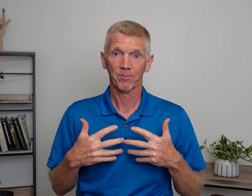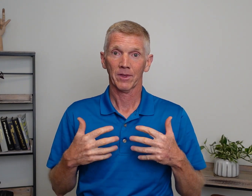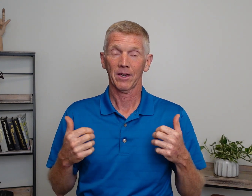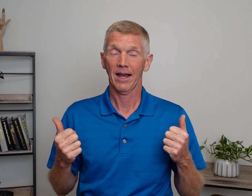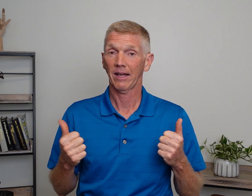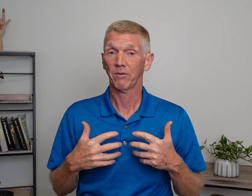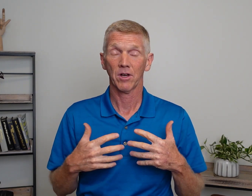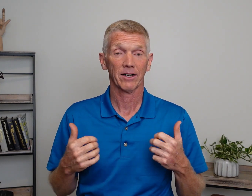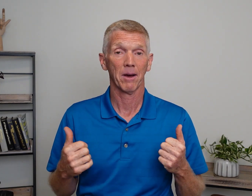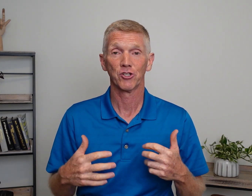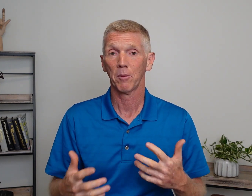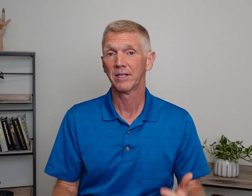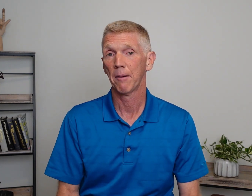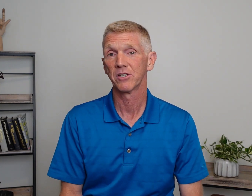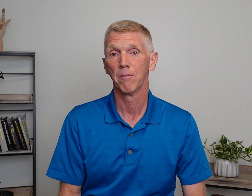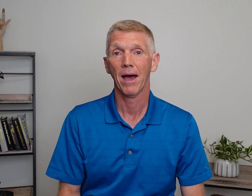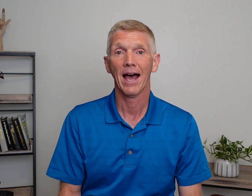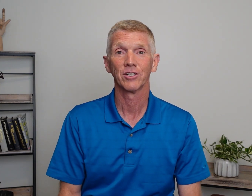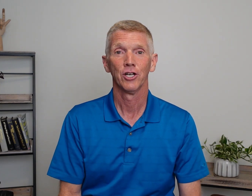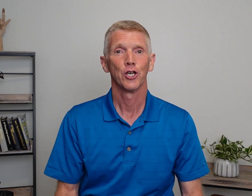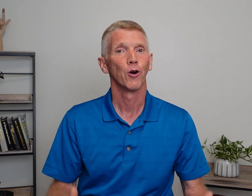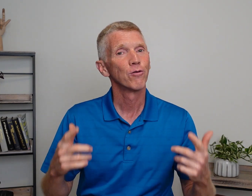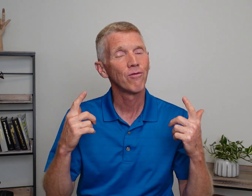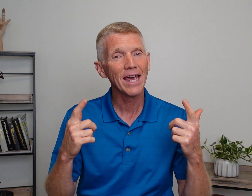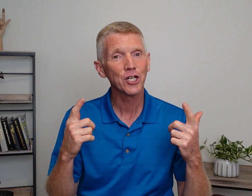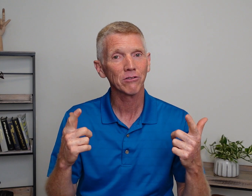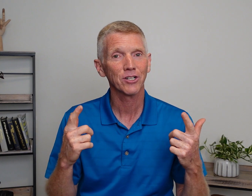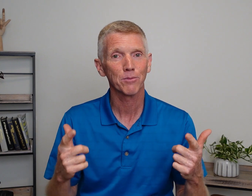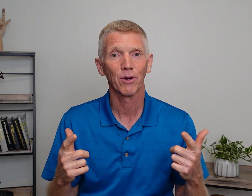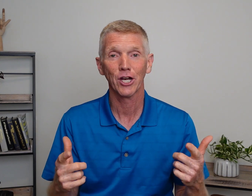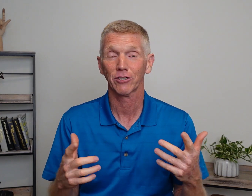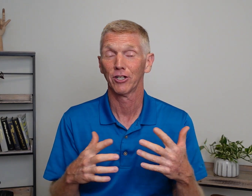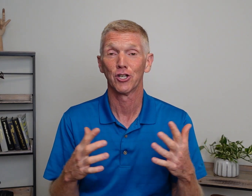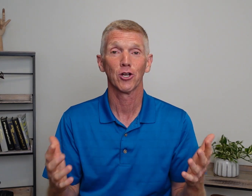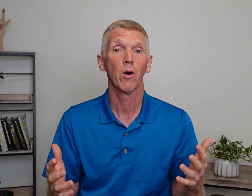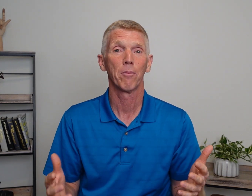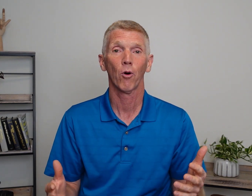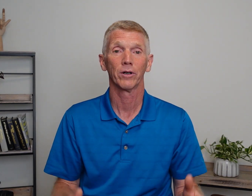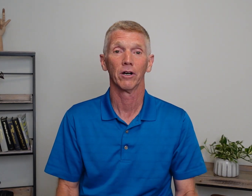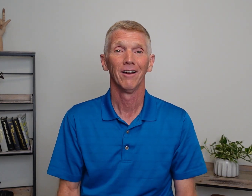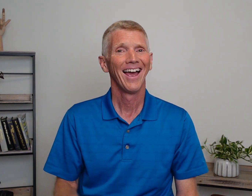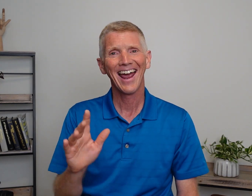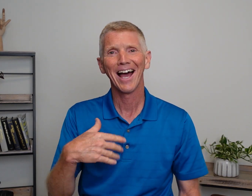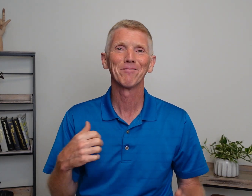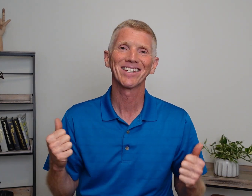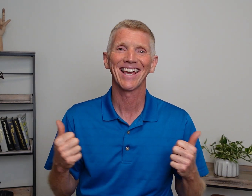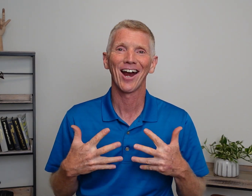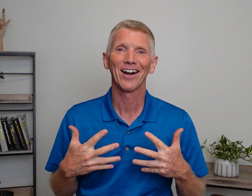Okay? Like we've talked about so many times in the past, your facial expression is so important here. Hey, I'm scared.